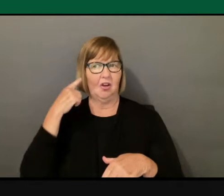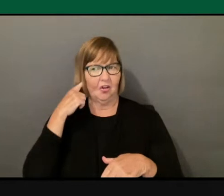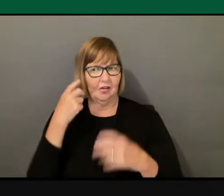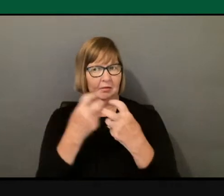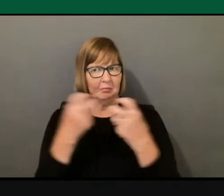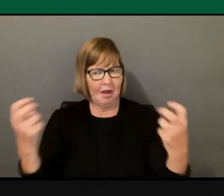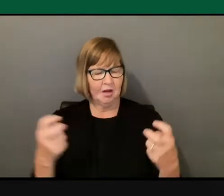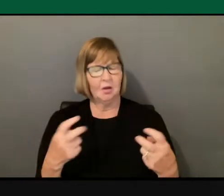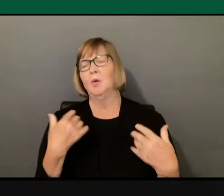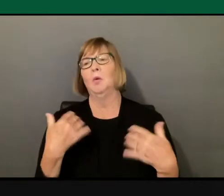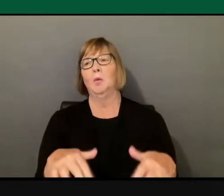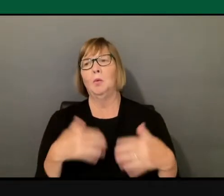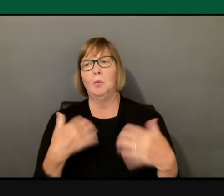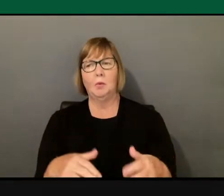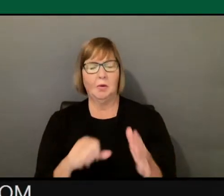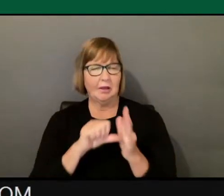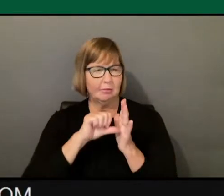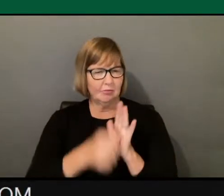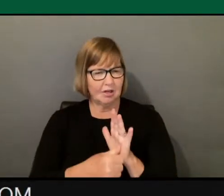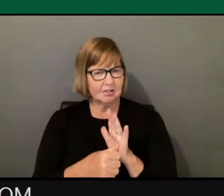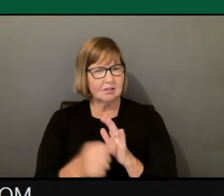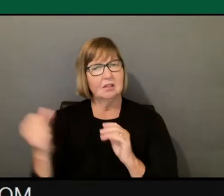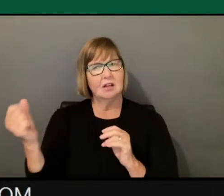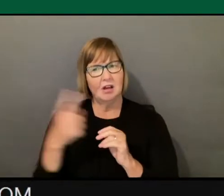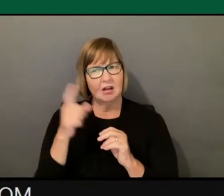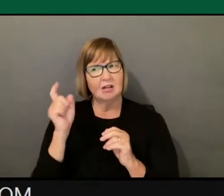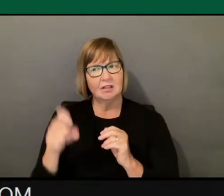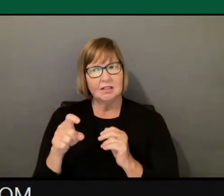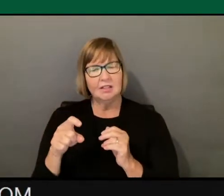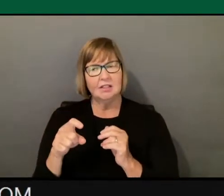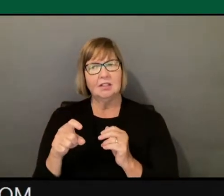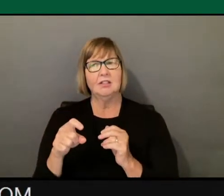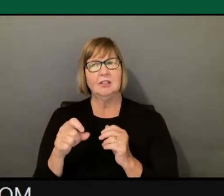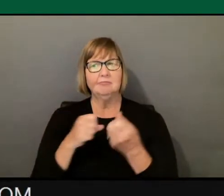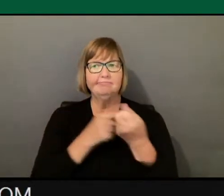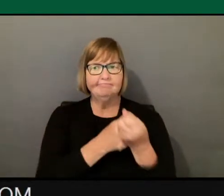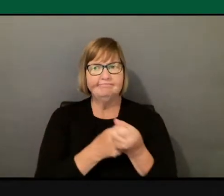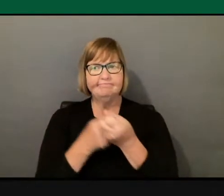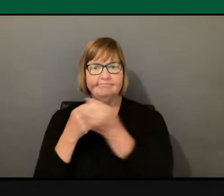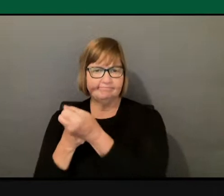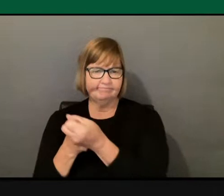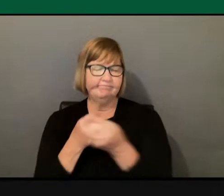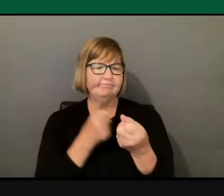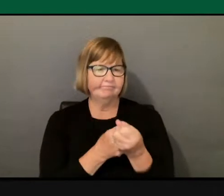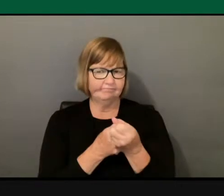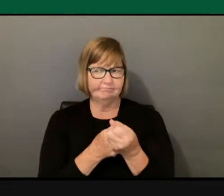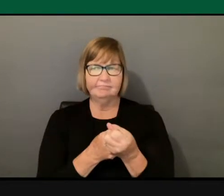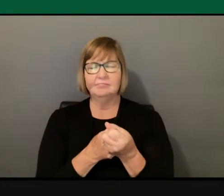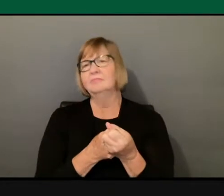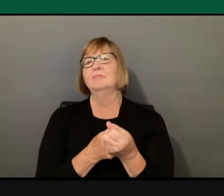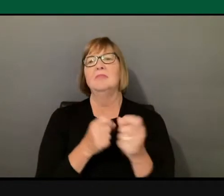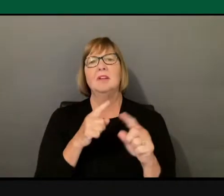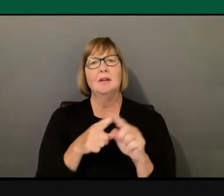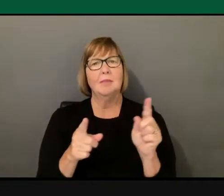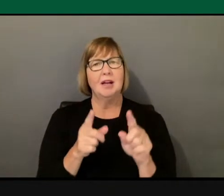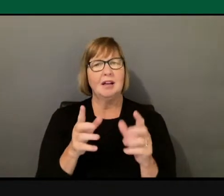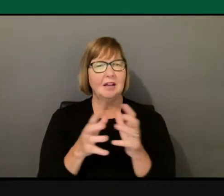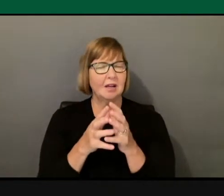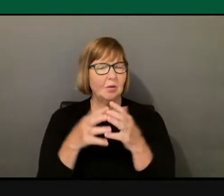say that we all need to stand with each other and for each other. But it's a lot harder